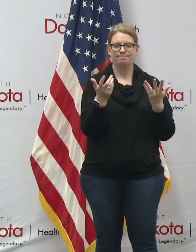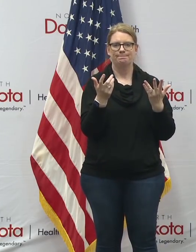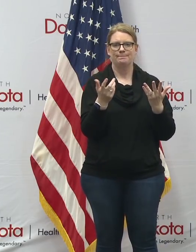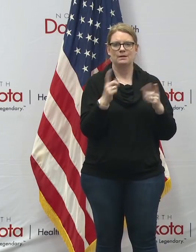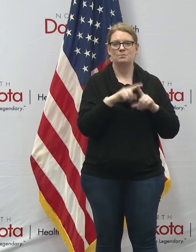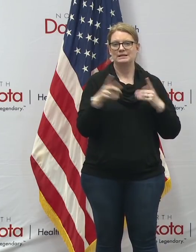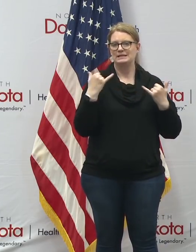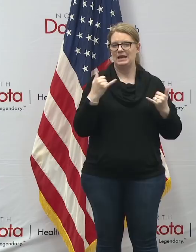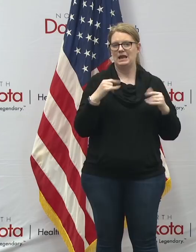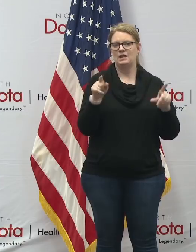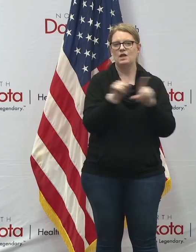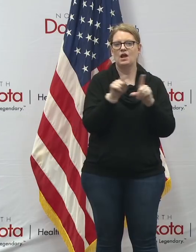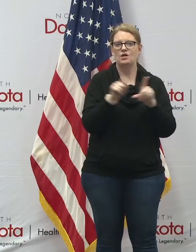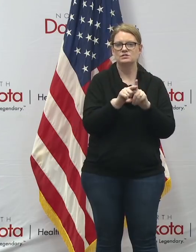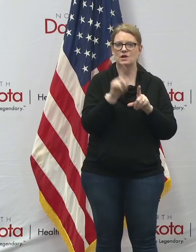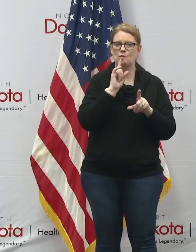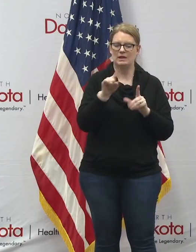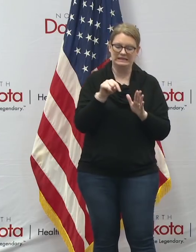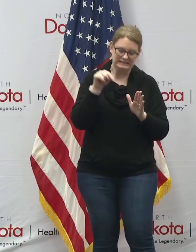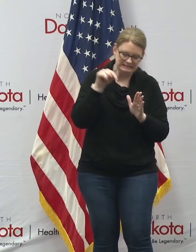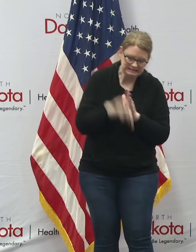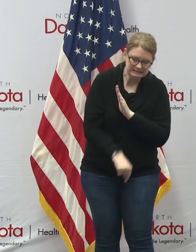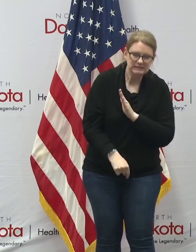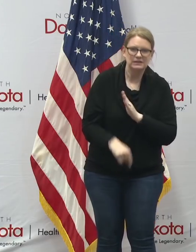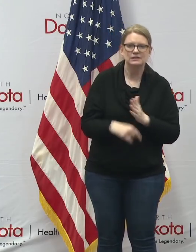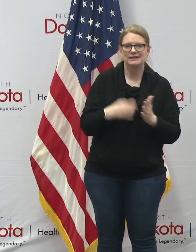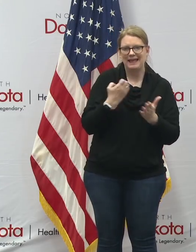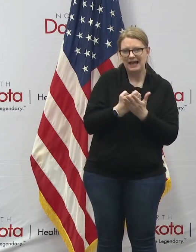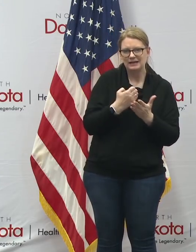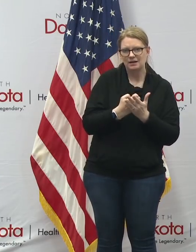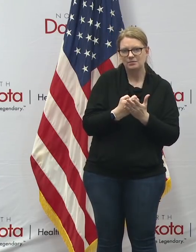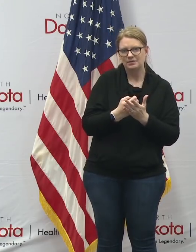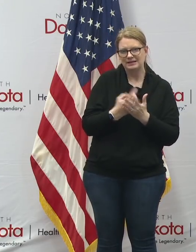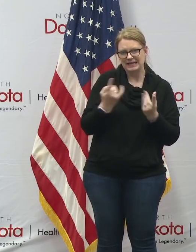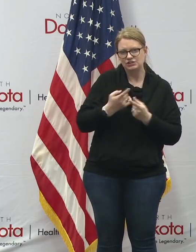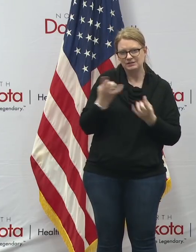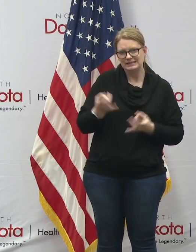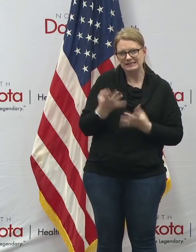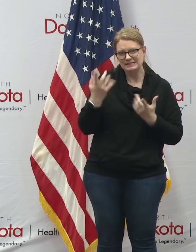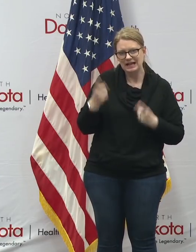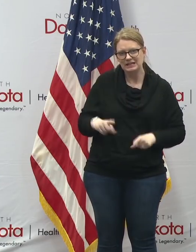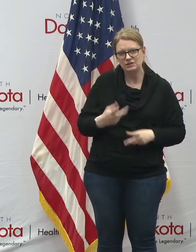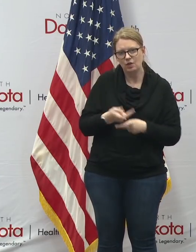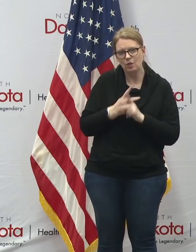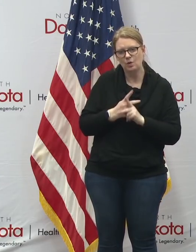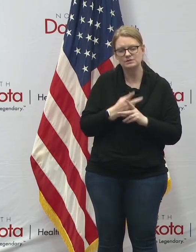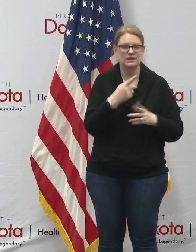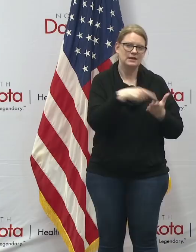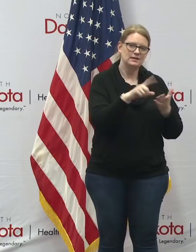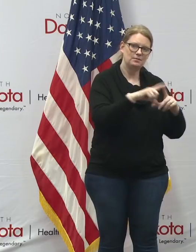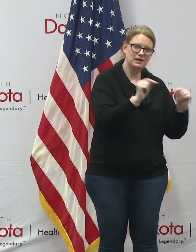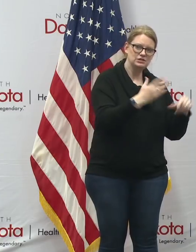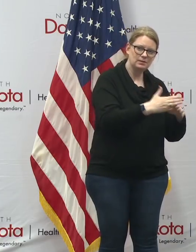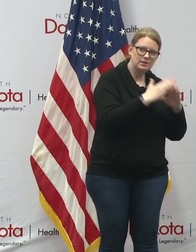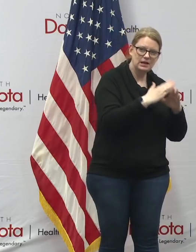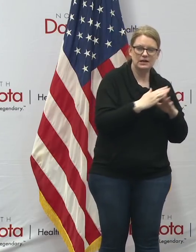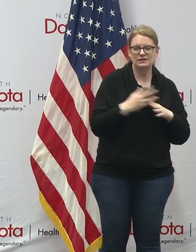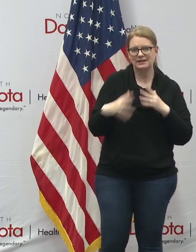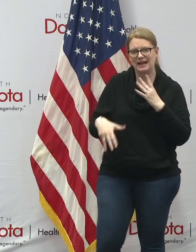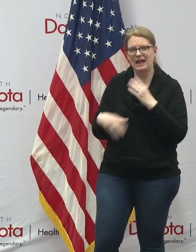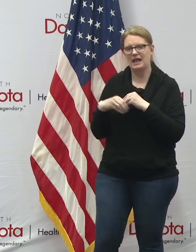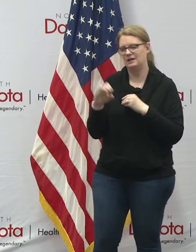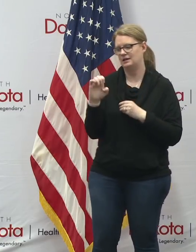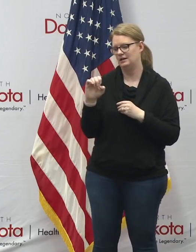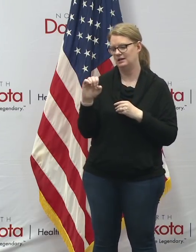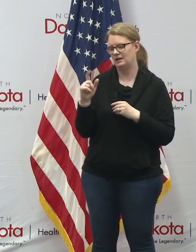thing but today they also went deeper into the economic injury disaster loans the paycheck protection program expanded unemployment in the direct